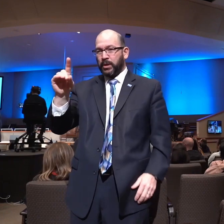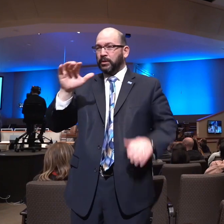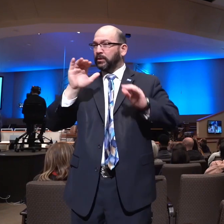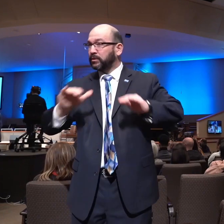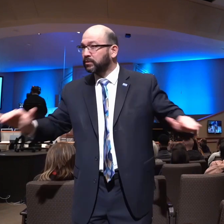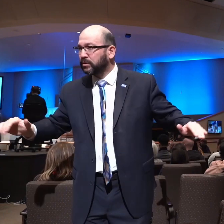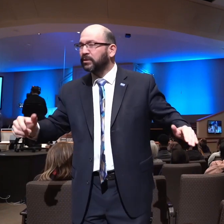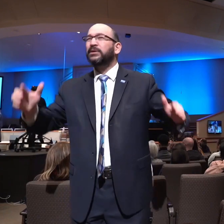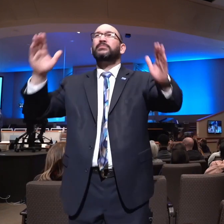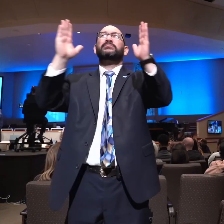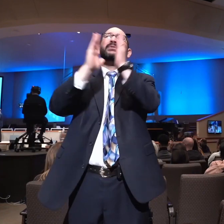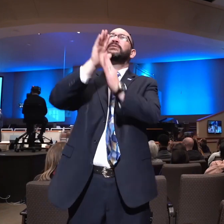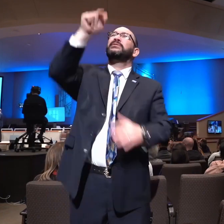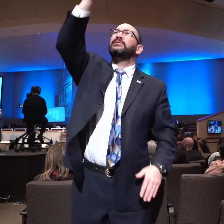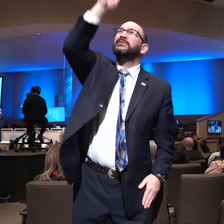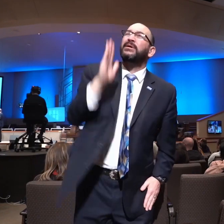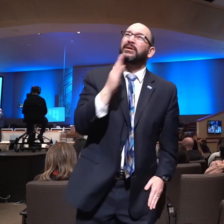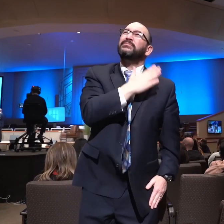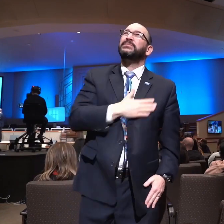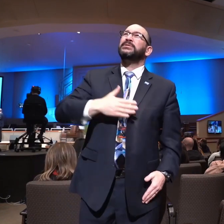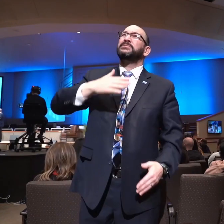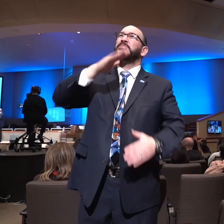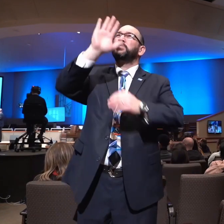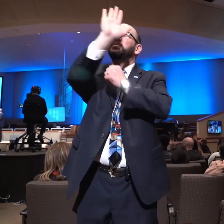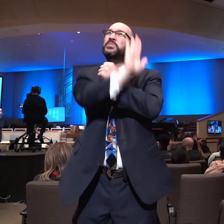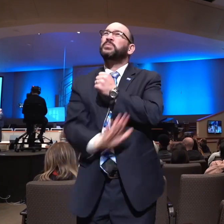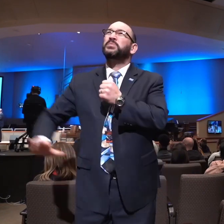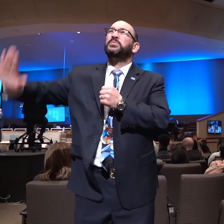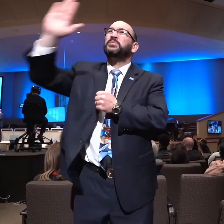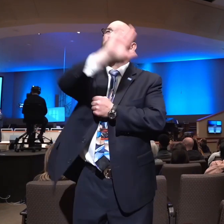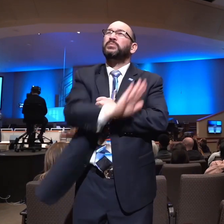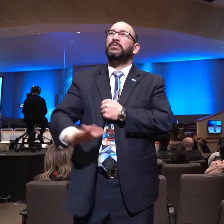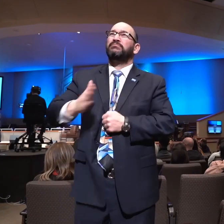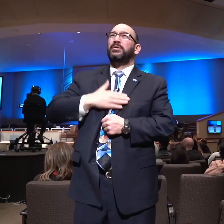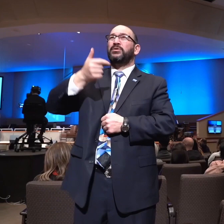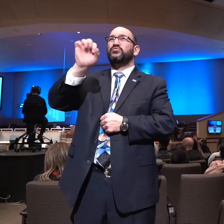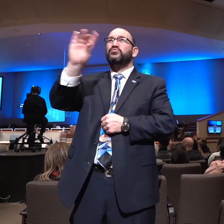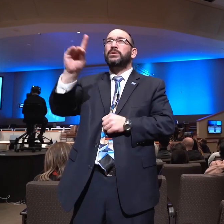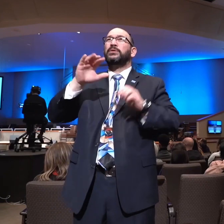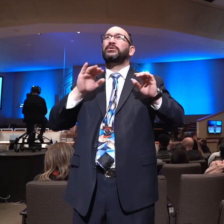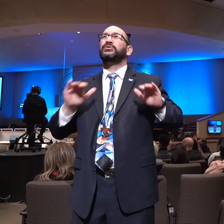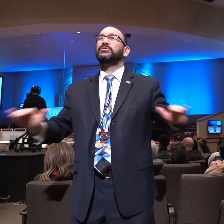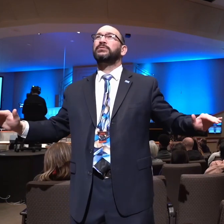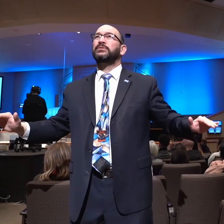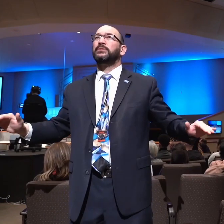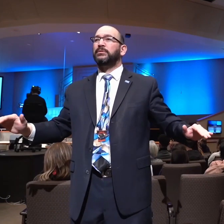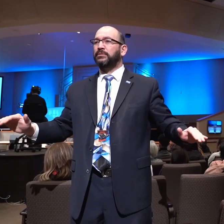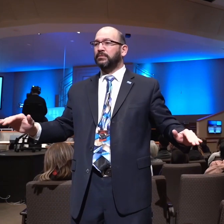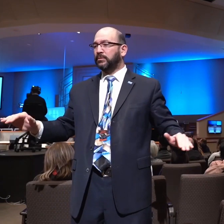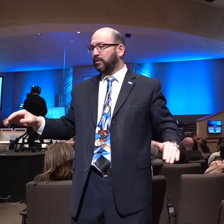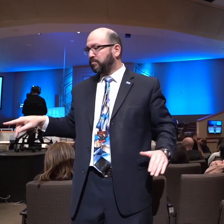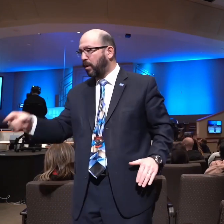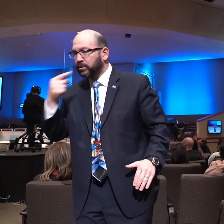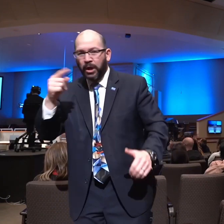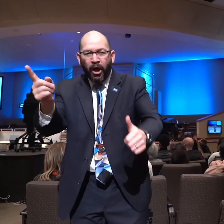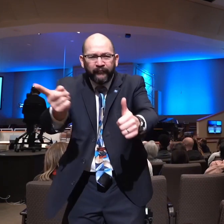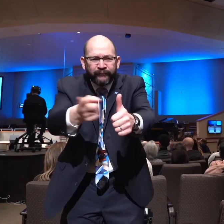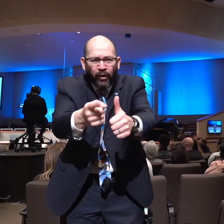hedge about them. Oh, listen tonight. We must see the priority. First of all, prayer. First of all,